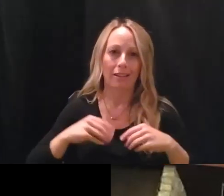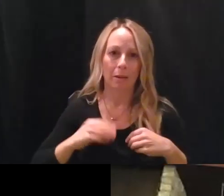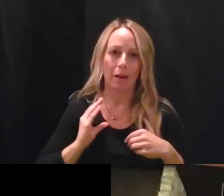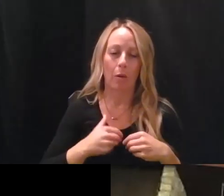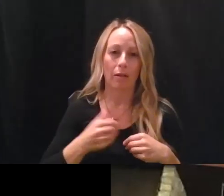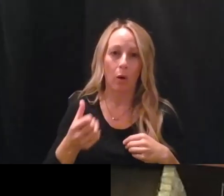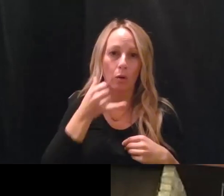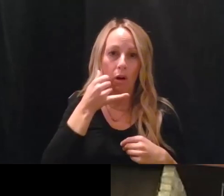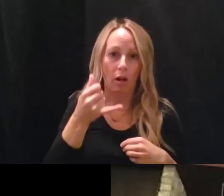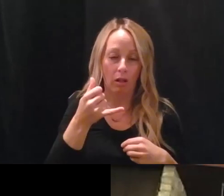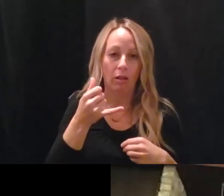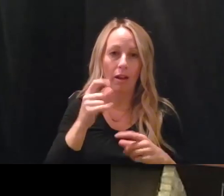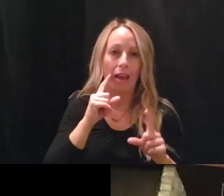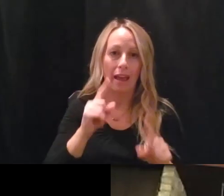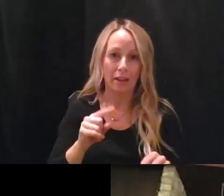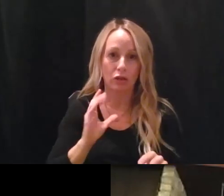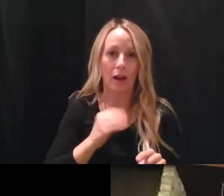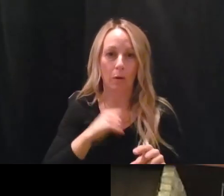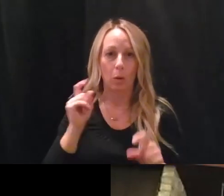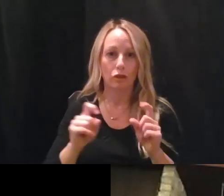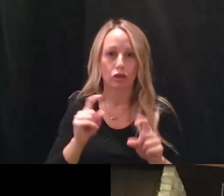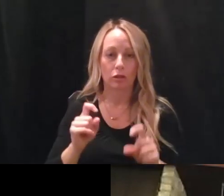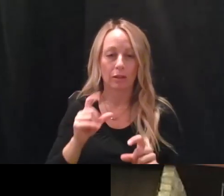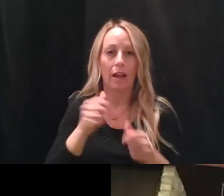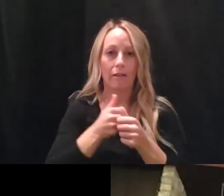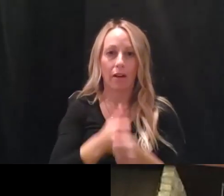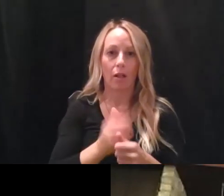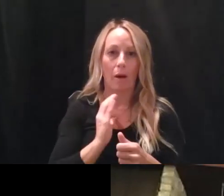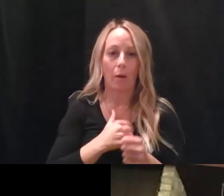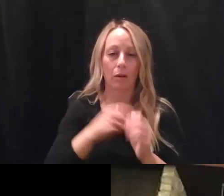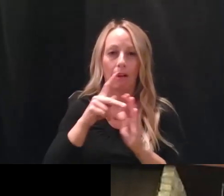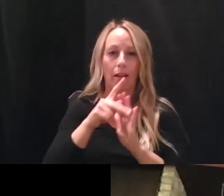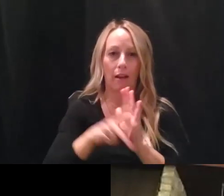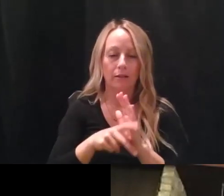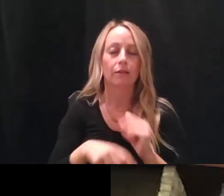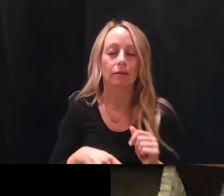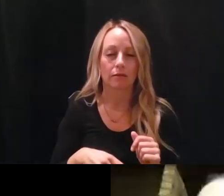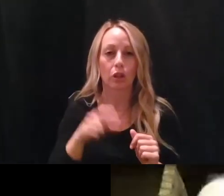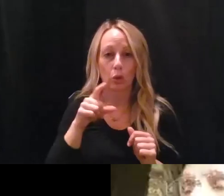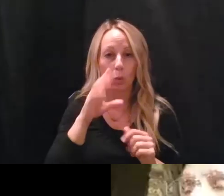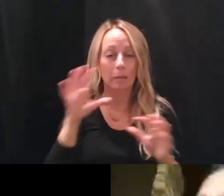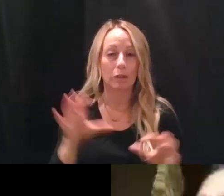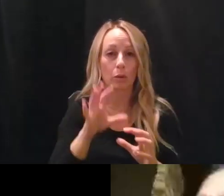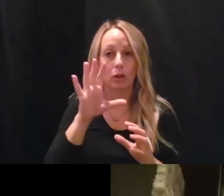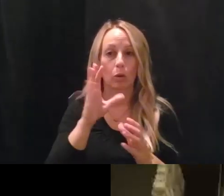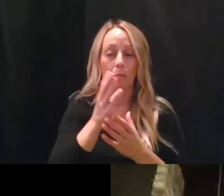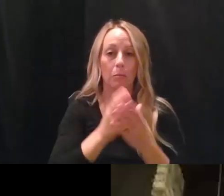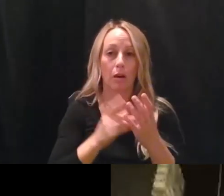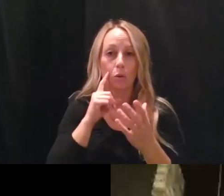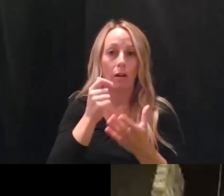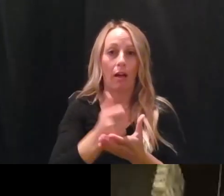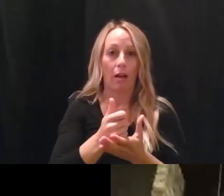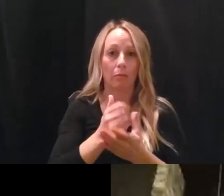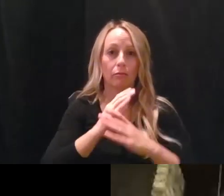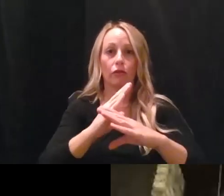answer our questions, and follow our guidance. You'll be doing your part to help keep the virus from spreading